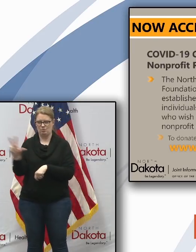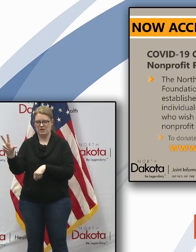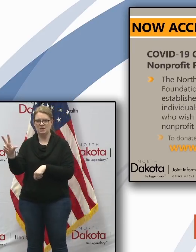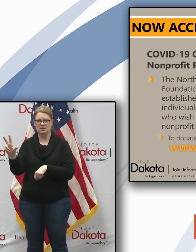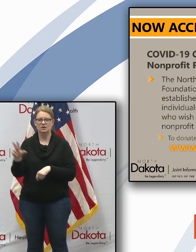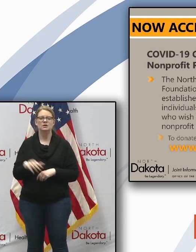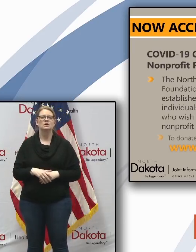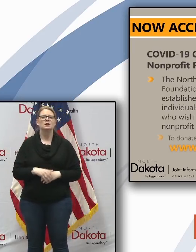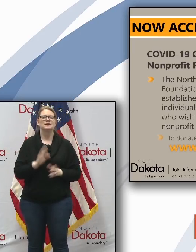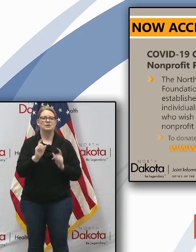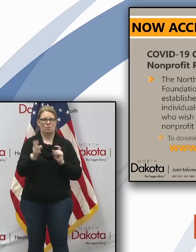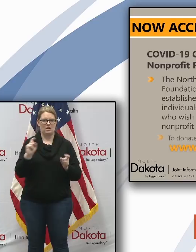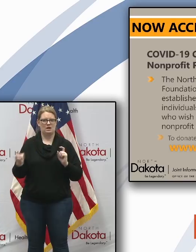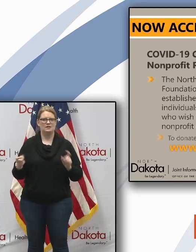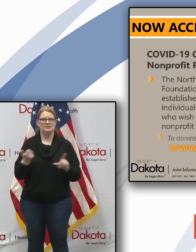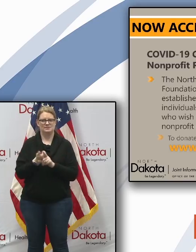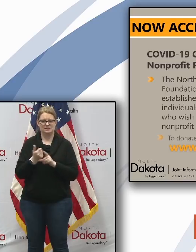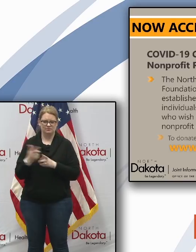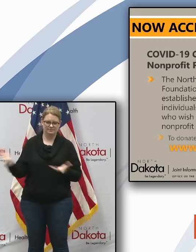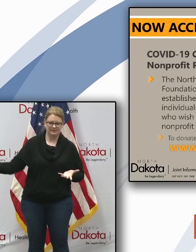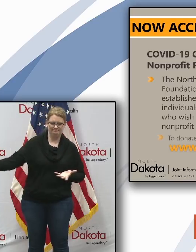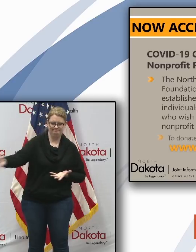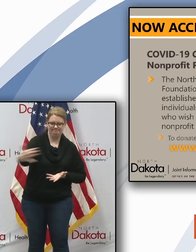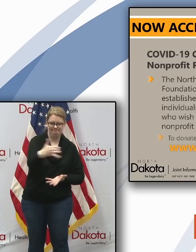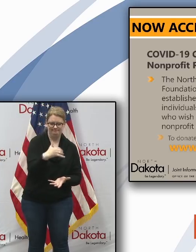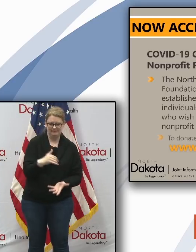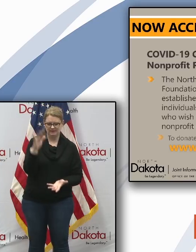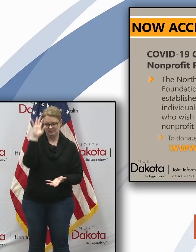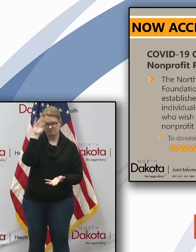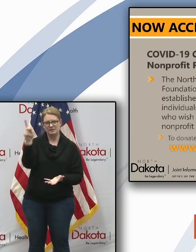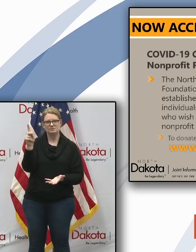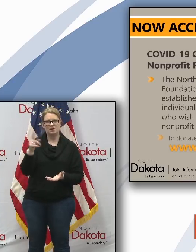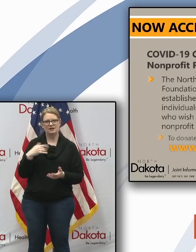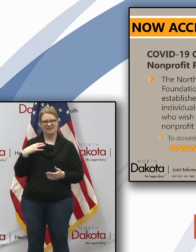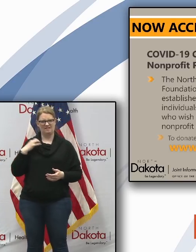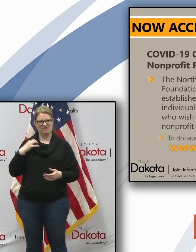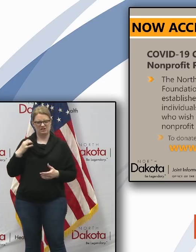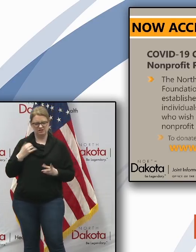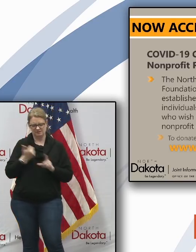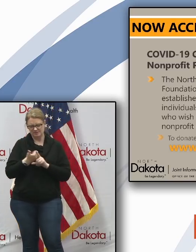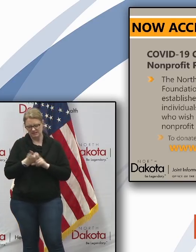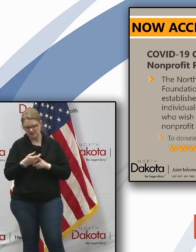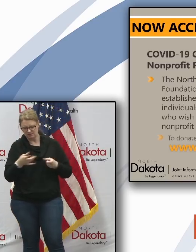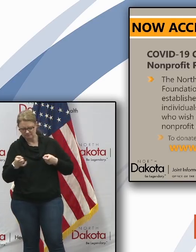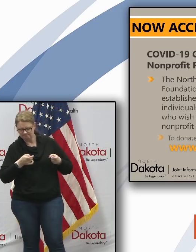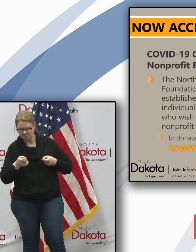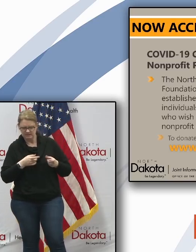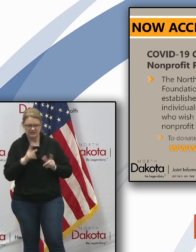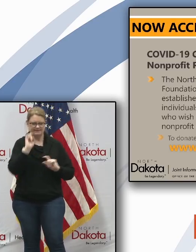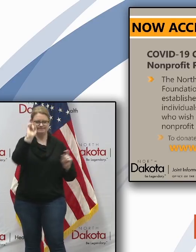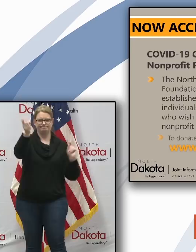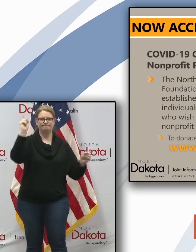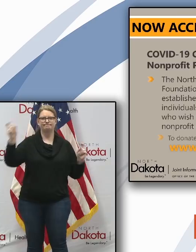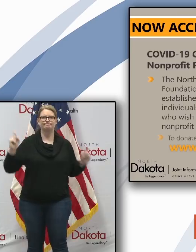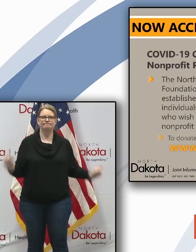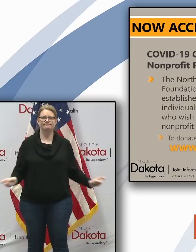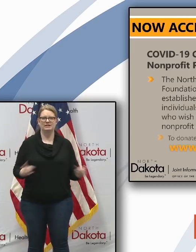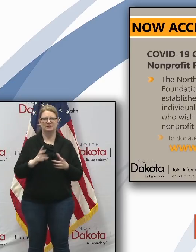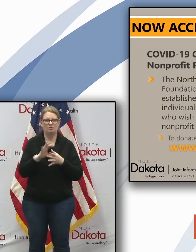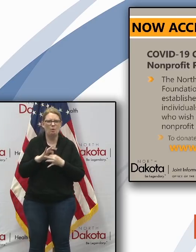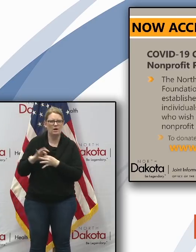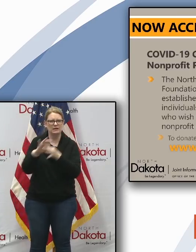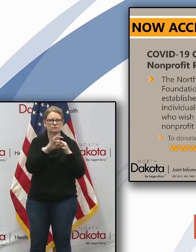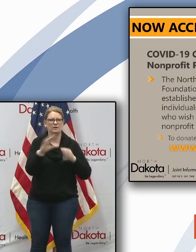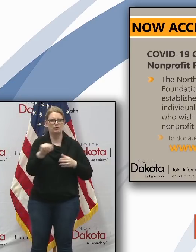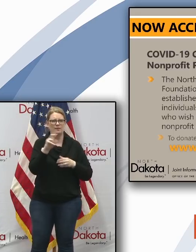.m donated goods will be consolidated in bismarck managed by volunteer organizations and distributed in coordination with the north dakota department of health so that's